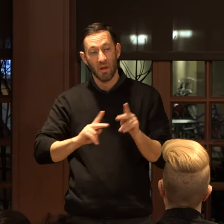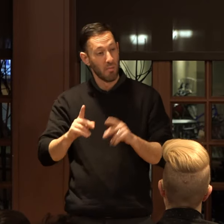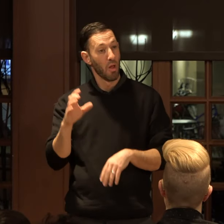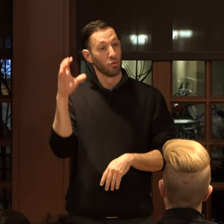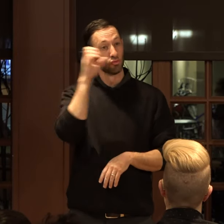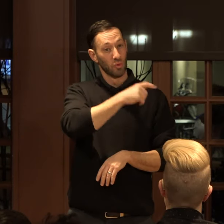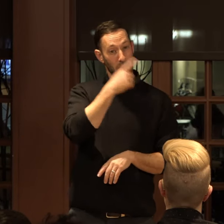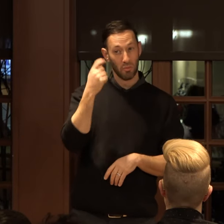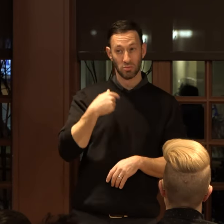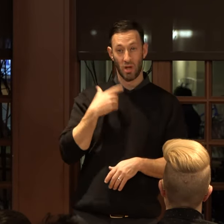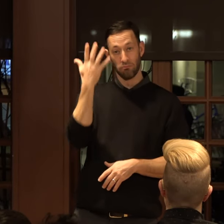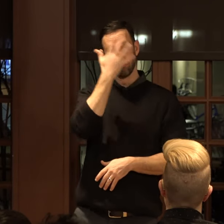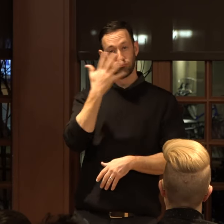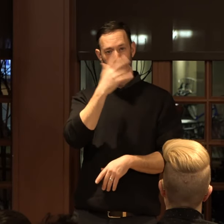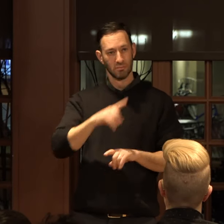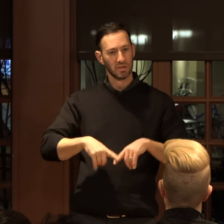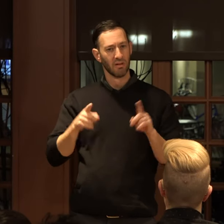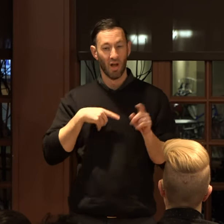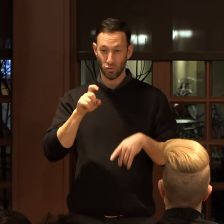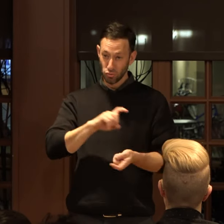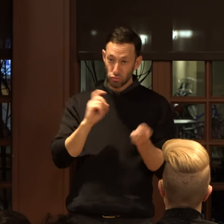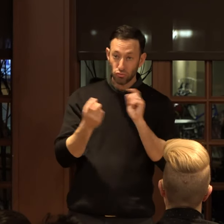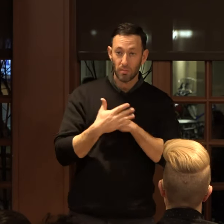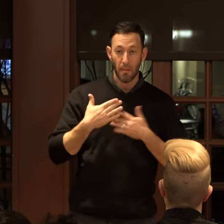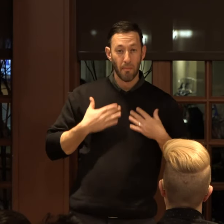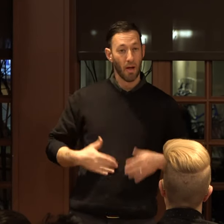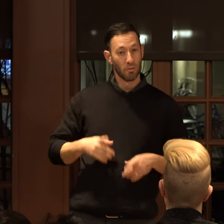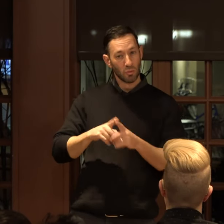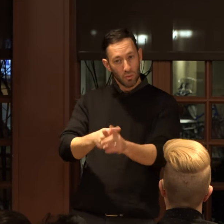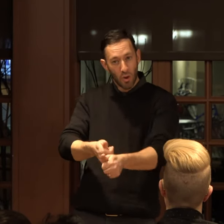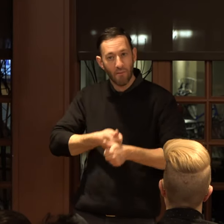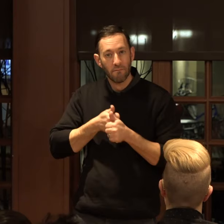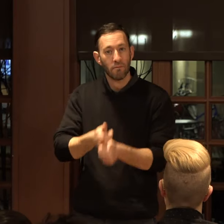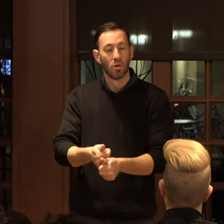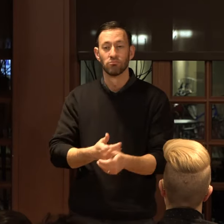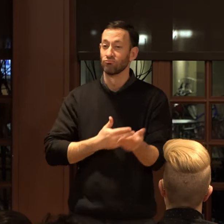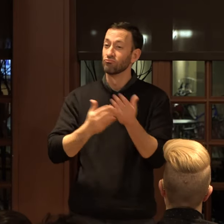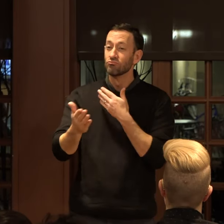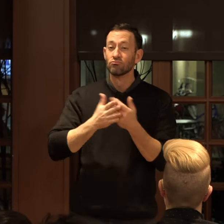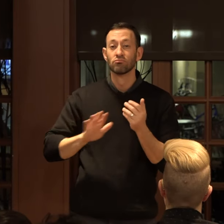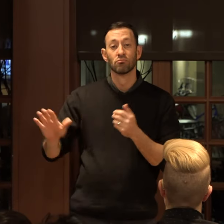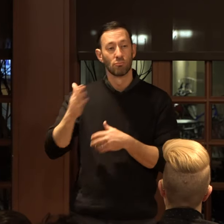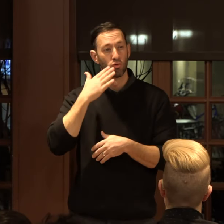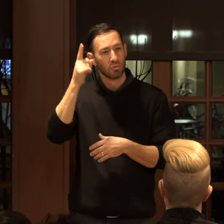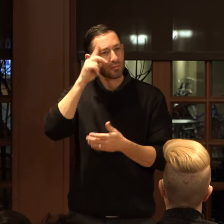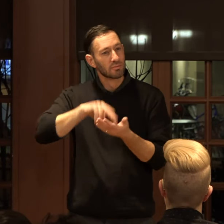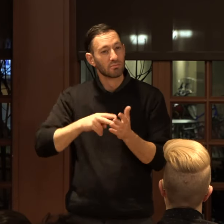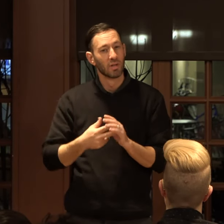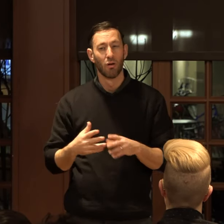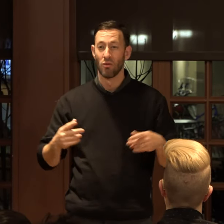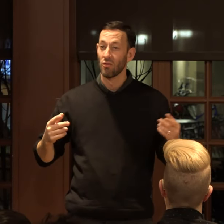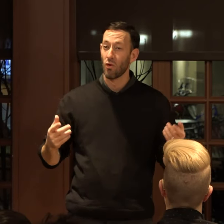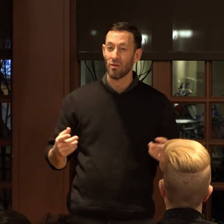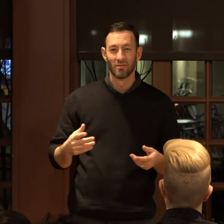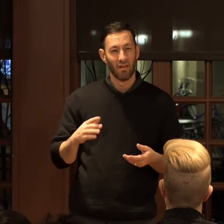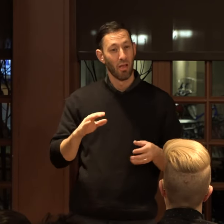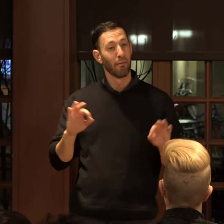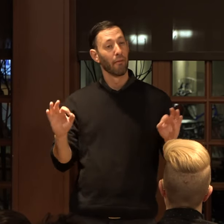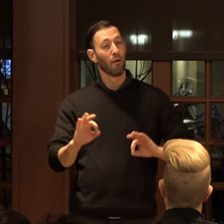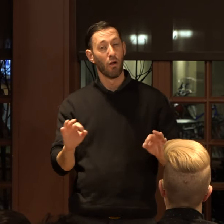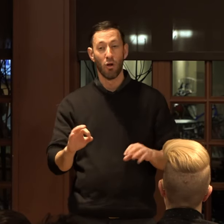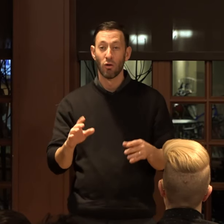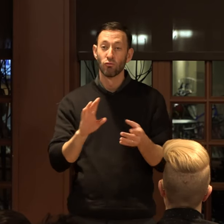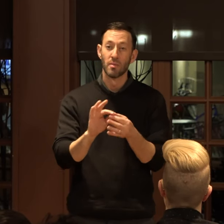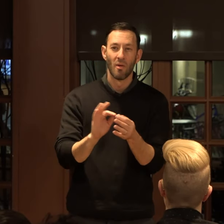because I am noticeably different, I should alter my body to conform. Regardless of good intentions, these seemingly harmless remarks undermine my